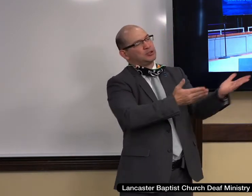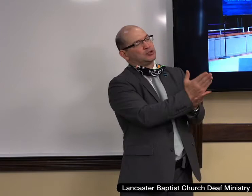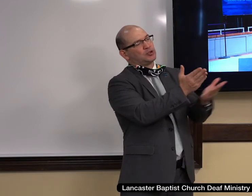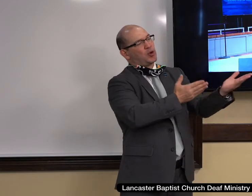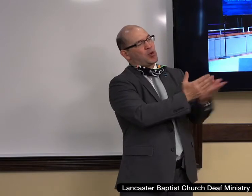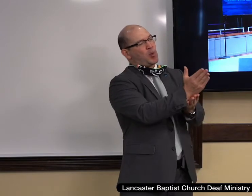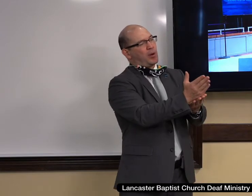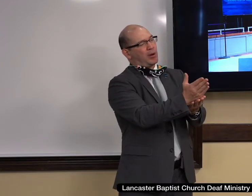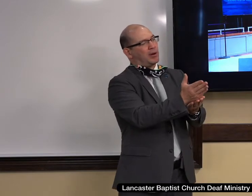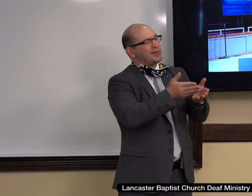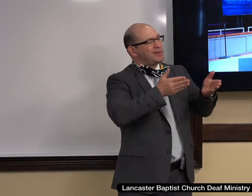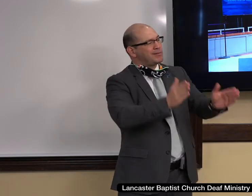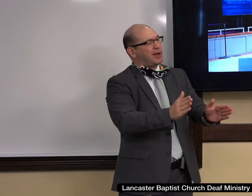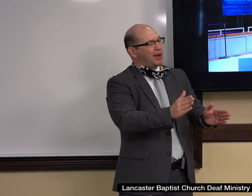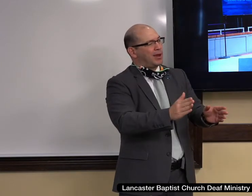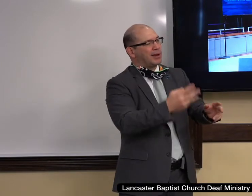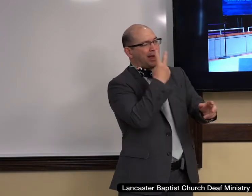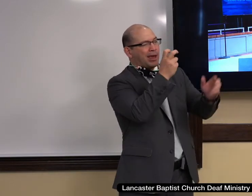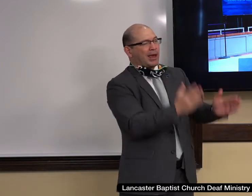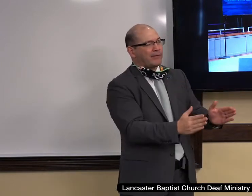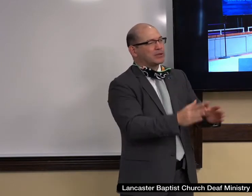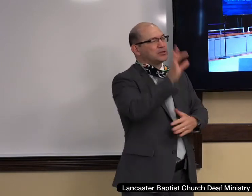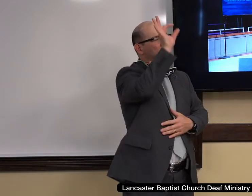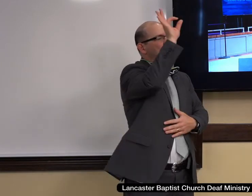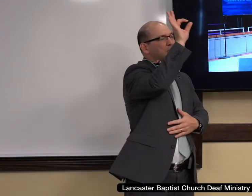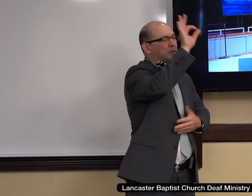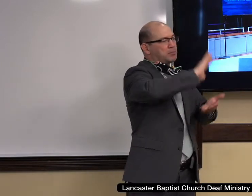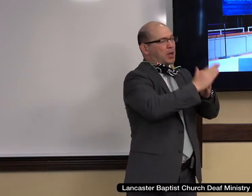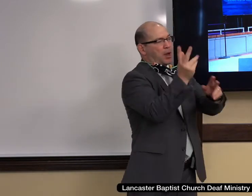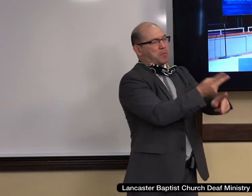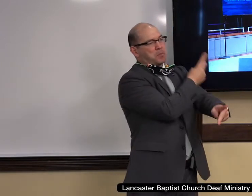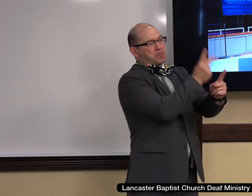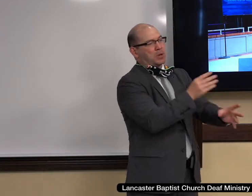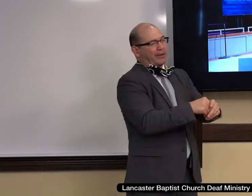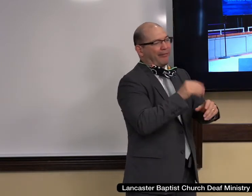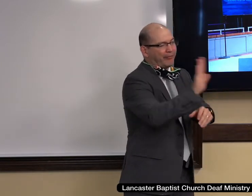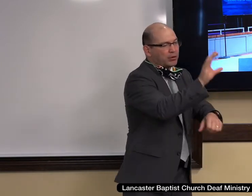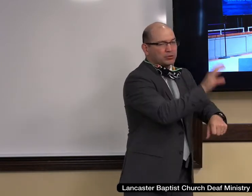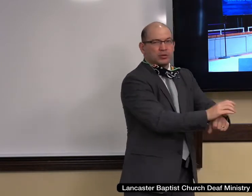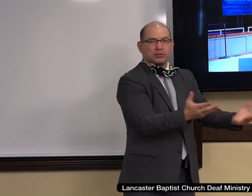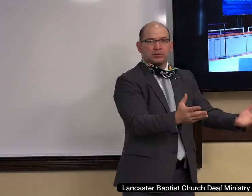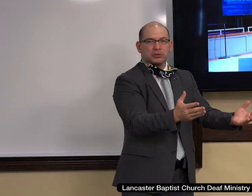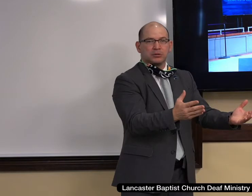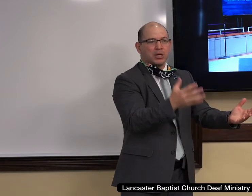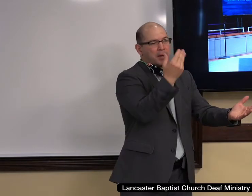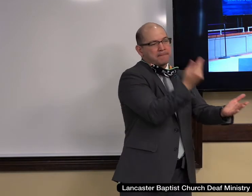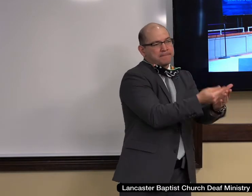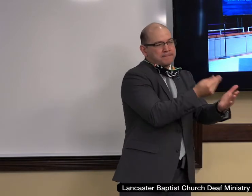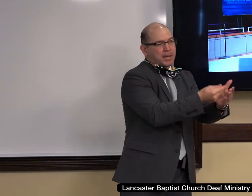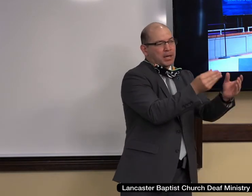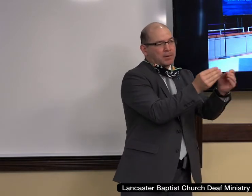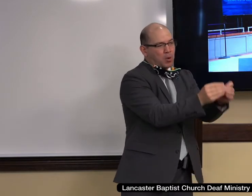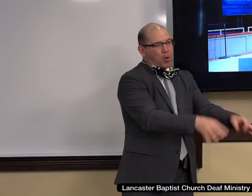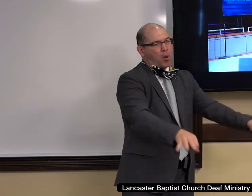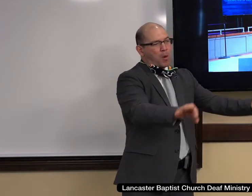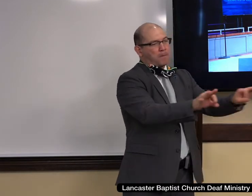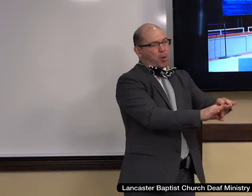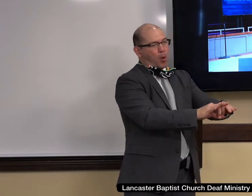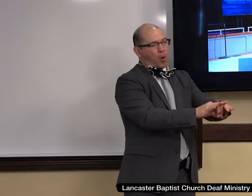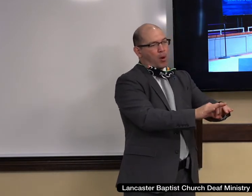inclusivity and valued inclusivism higher than theological fidelity and let her keep her job as a